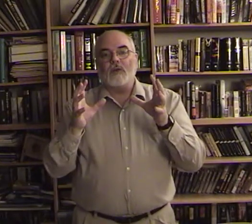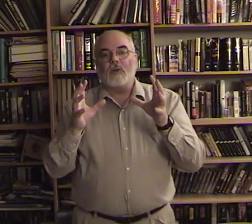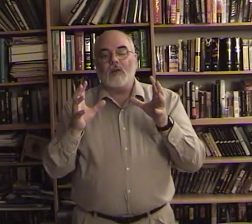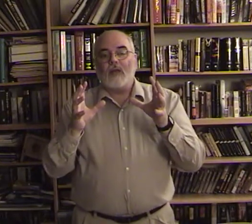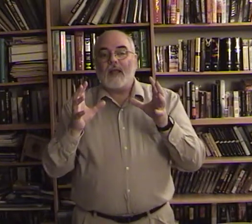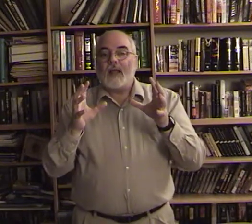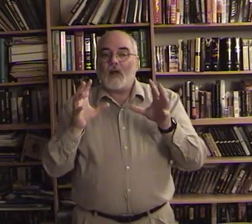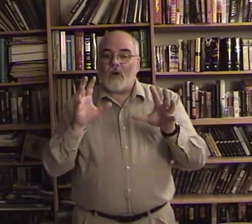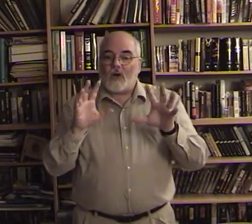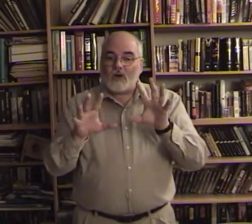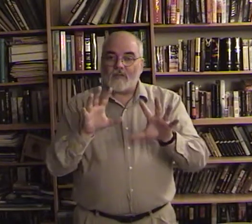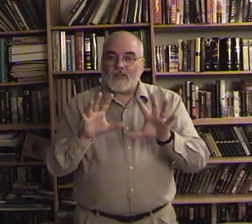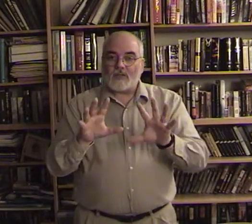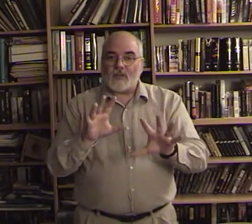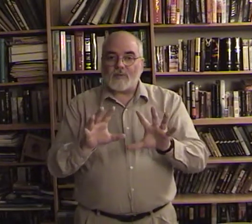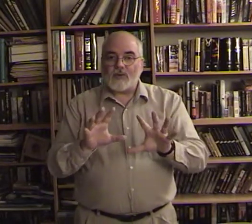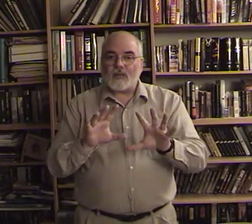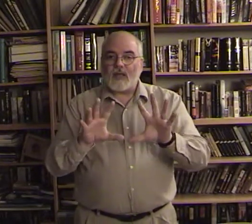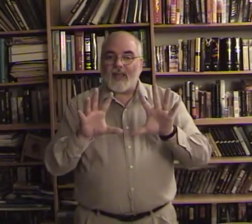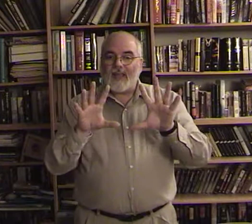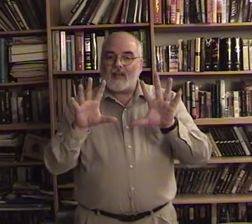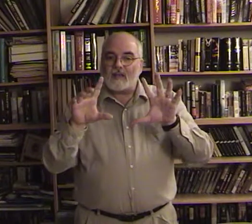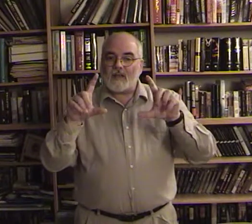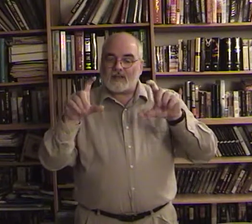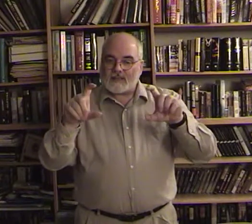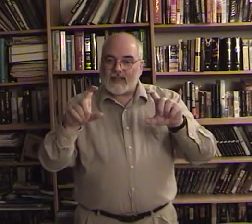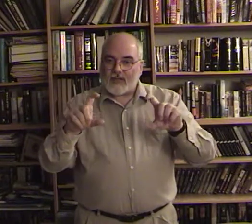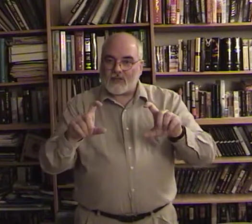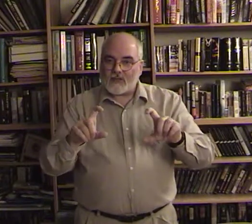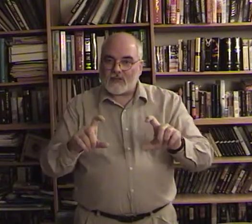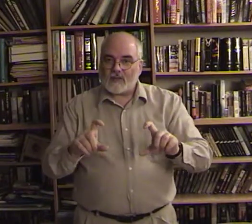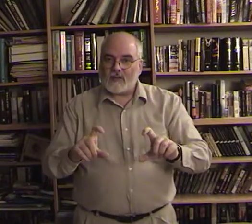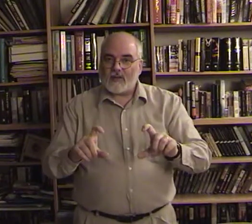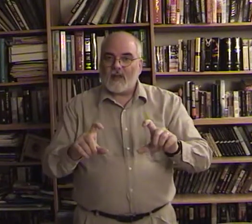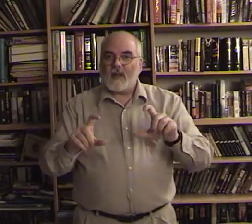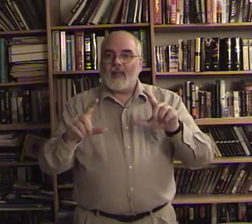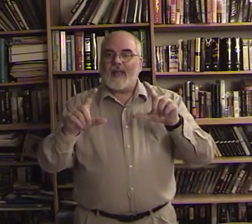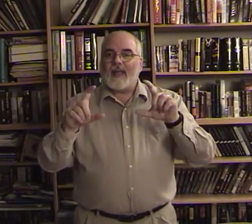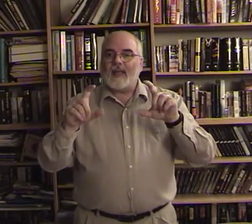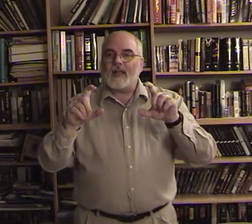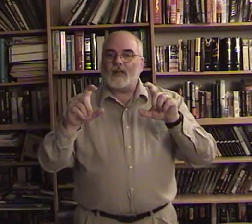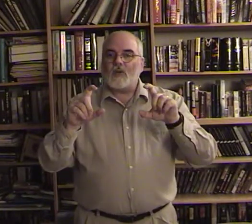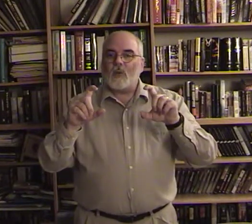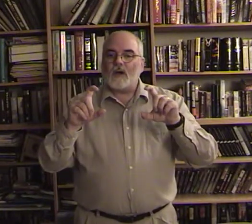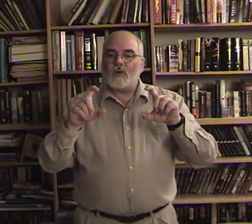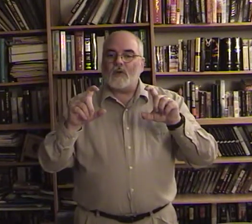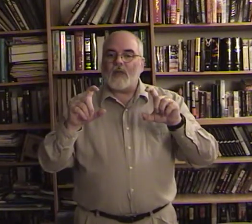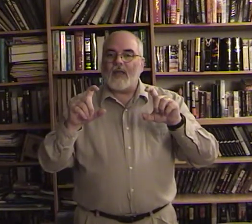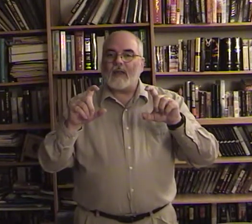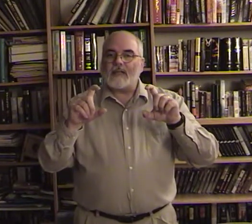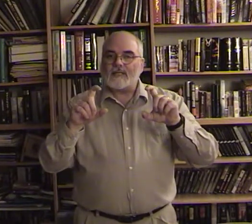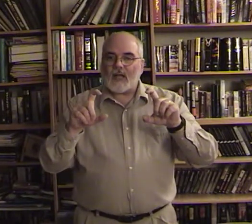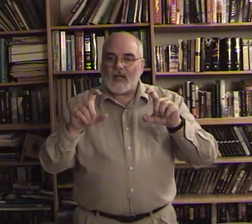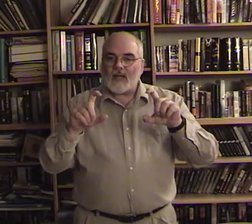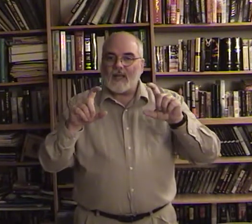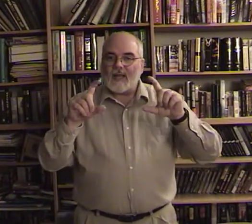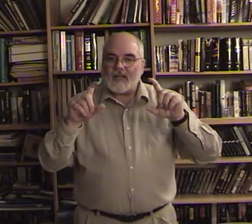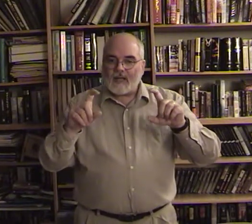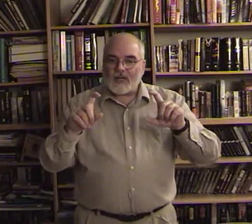all of these scriptures in sections and get to where you can sign each